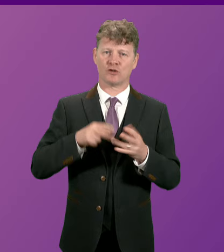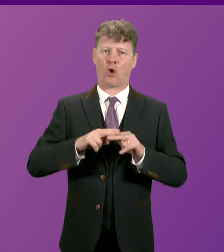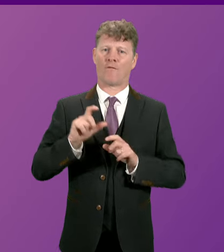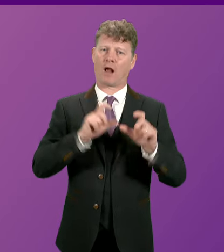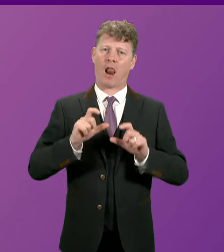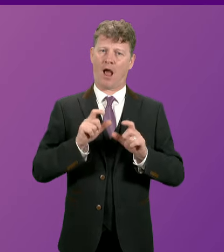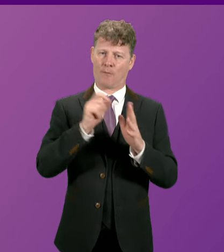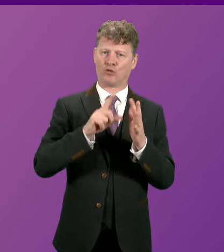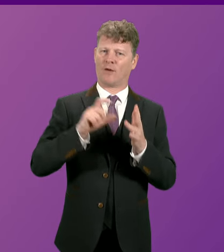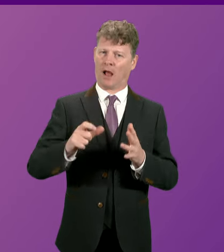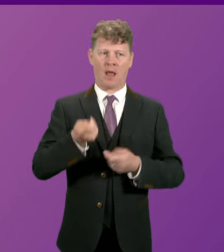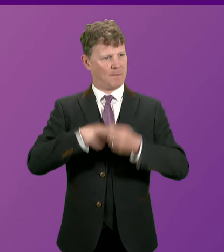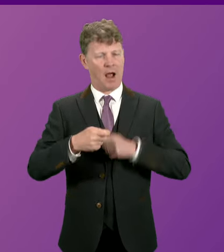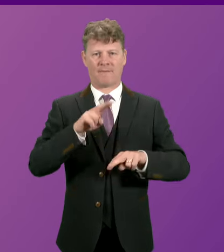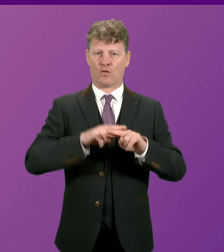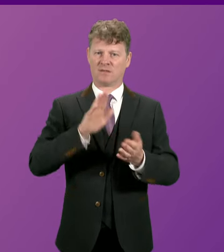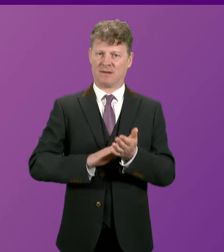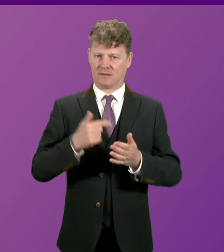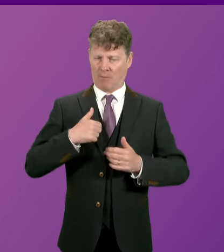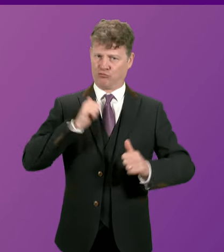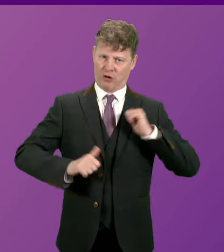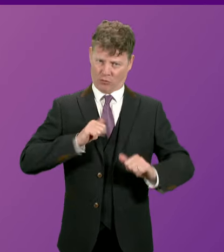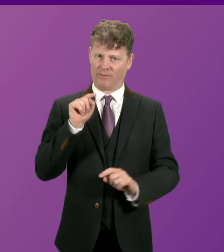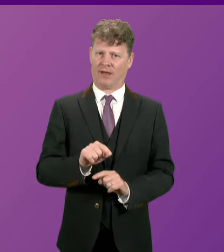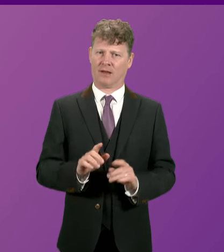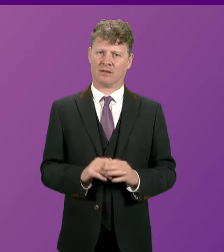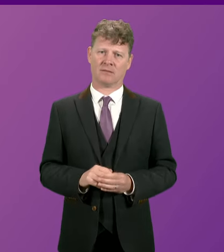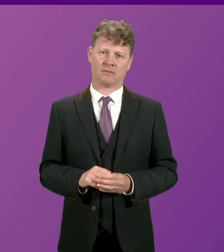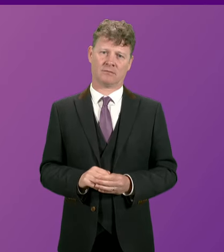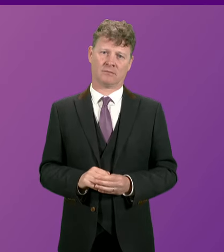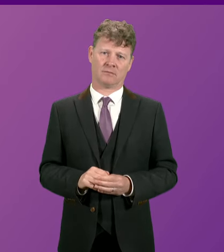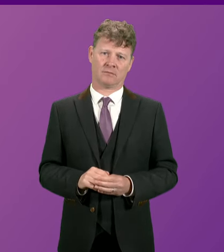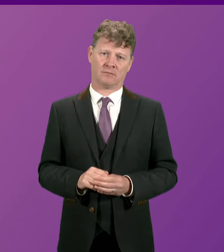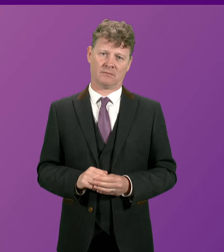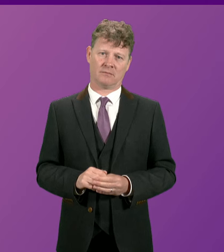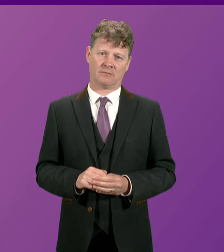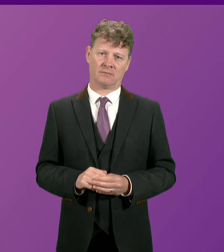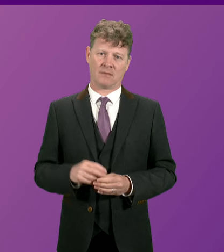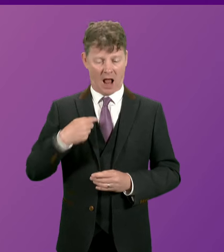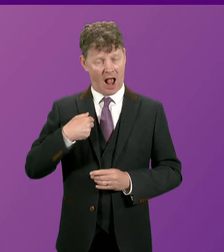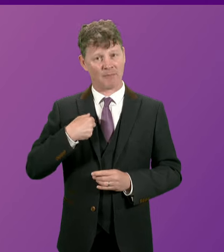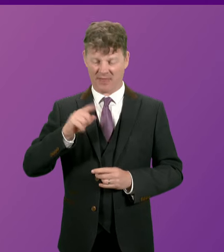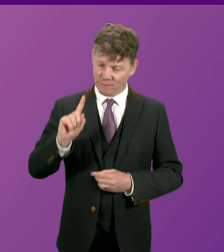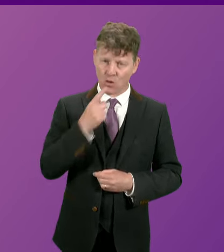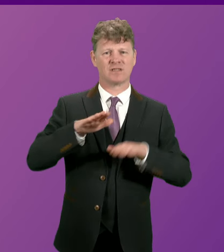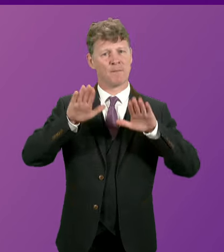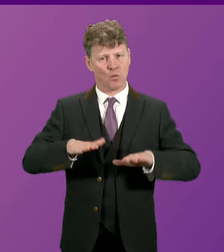the very first Muslim leader of a Western nation, the youngest